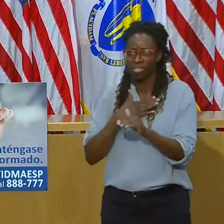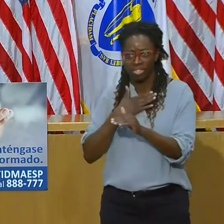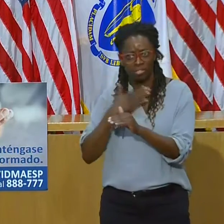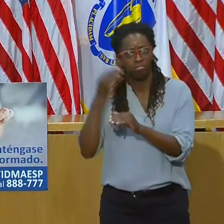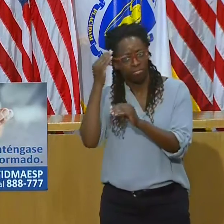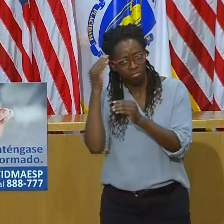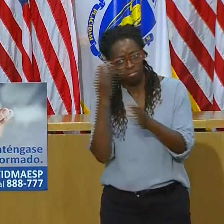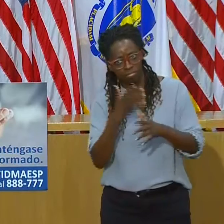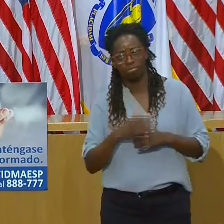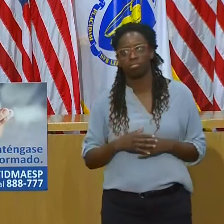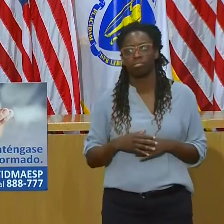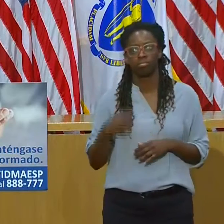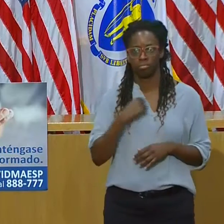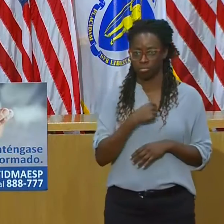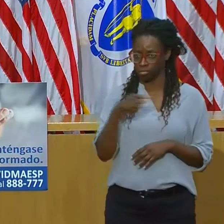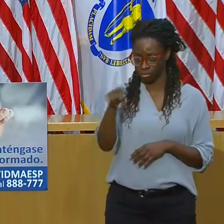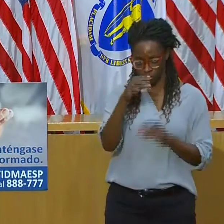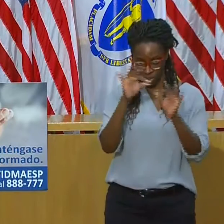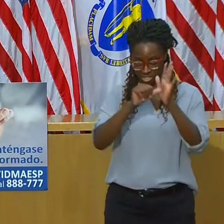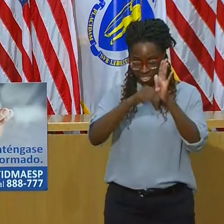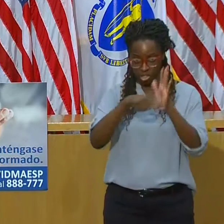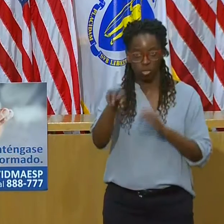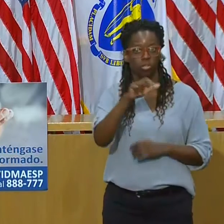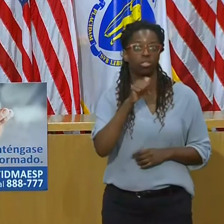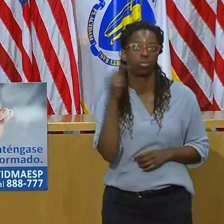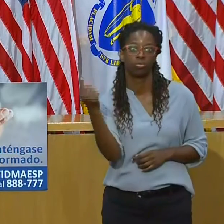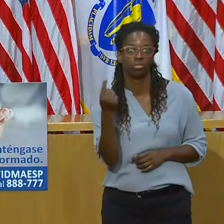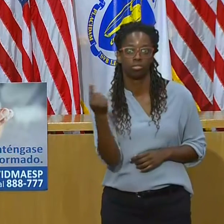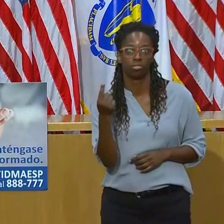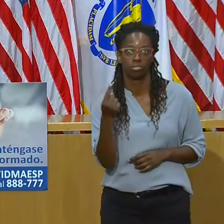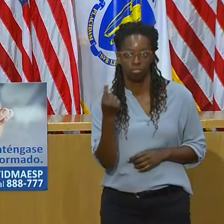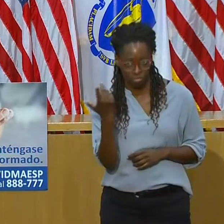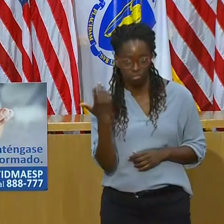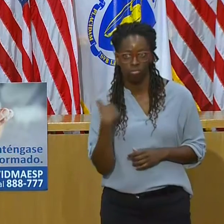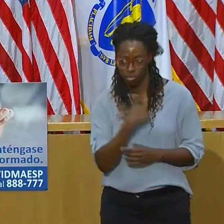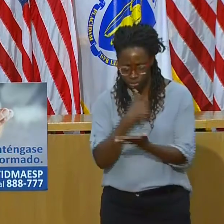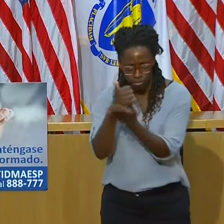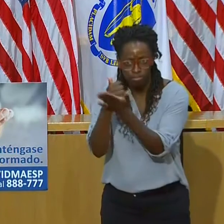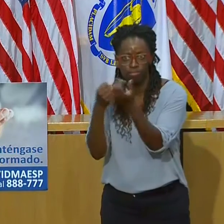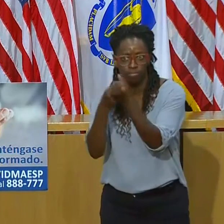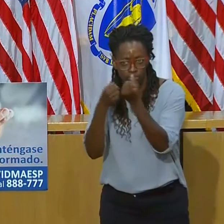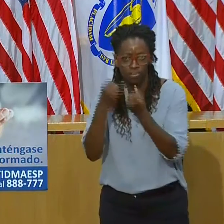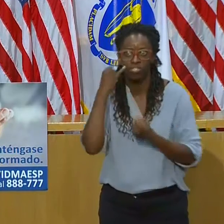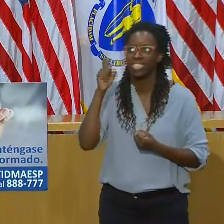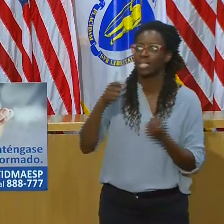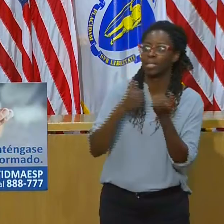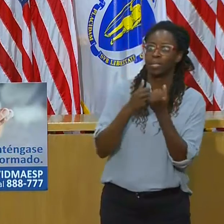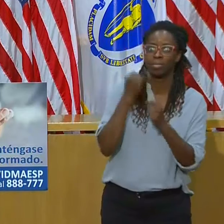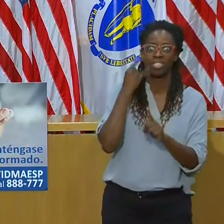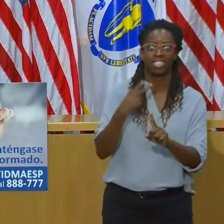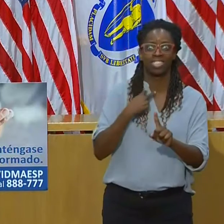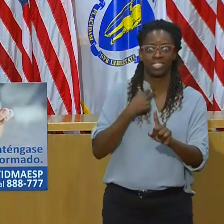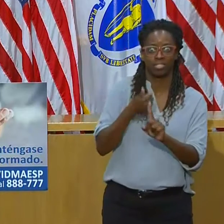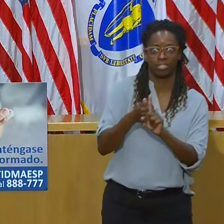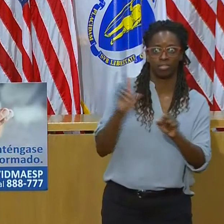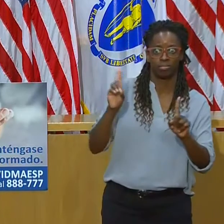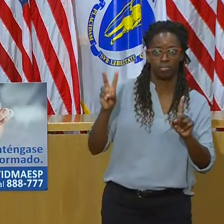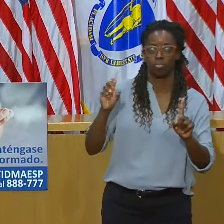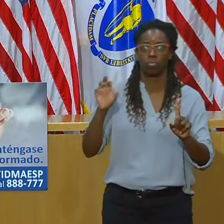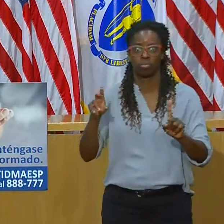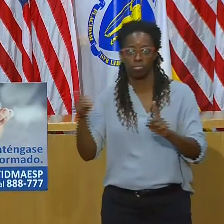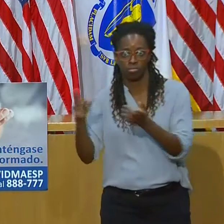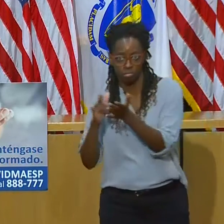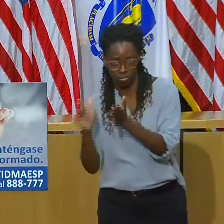that you are not alone, that you can get help, that there are resources available. Please follow where these